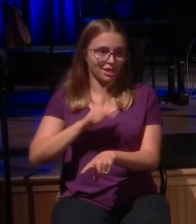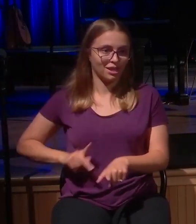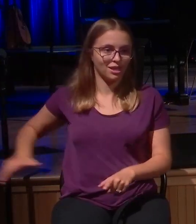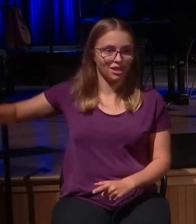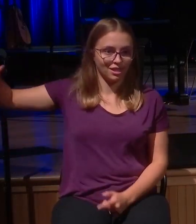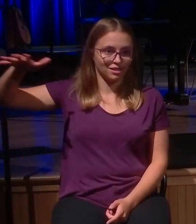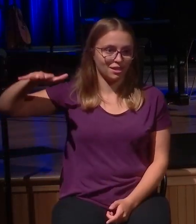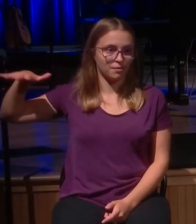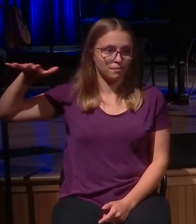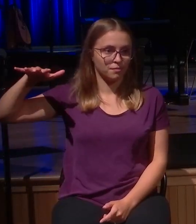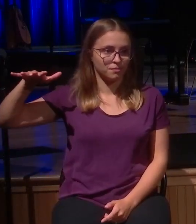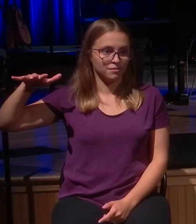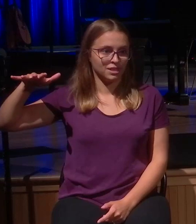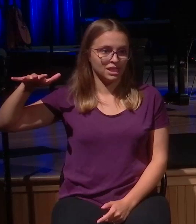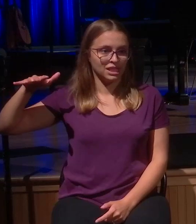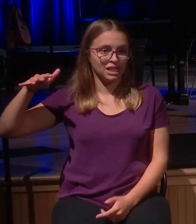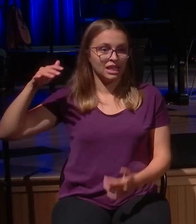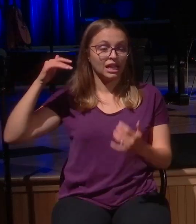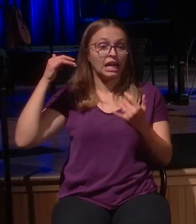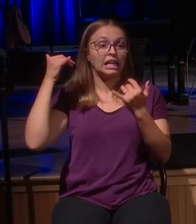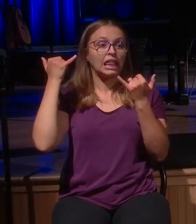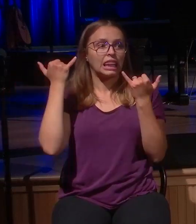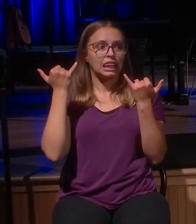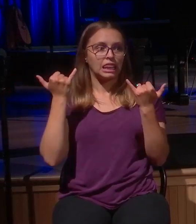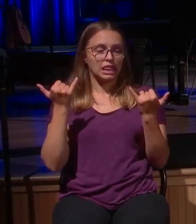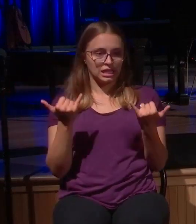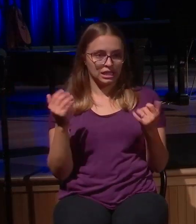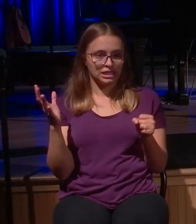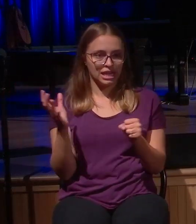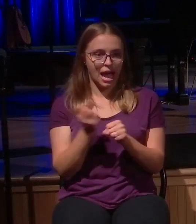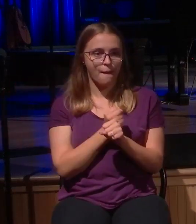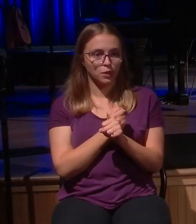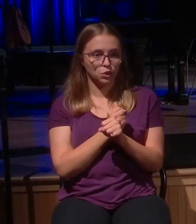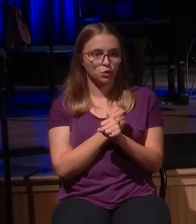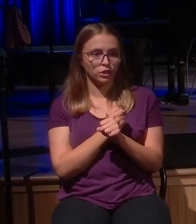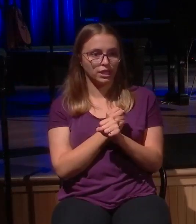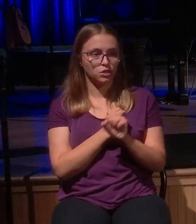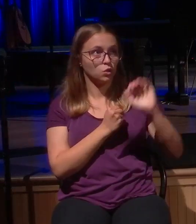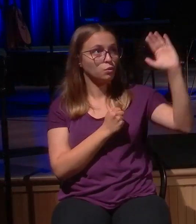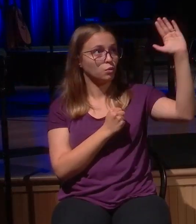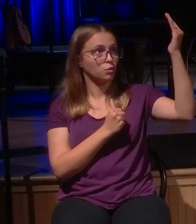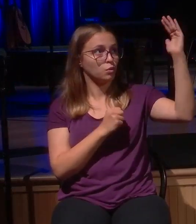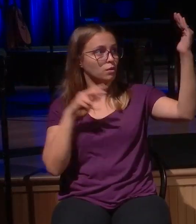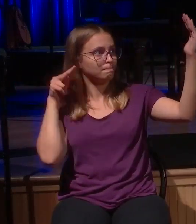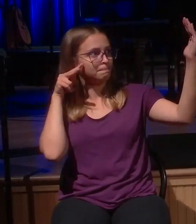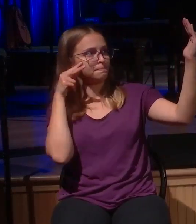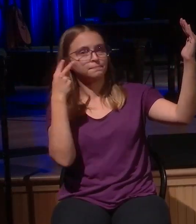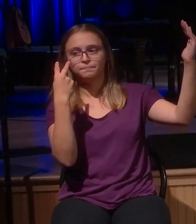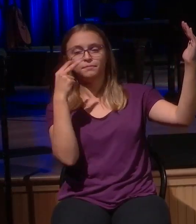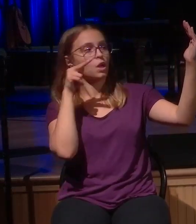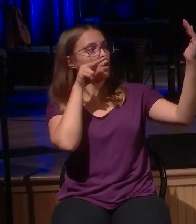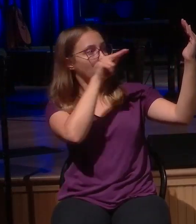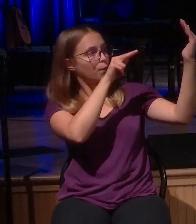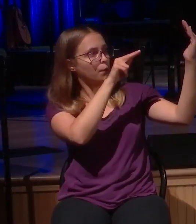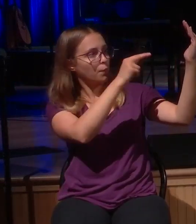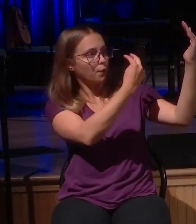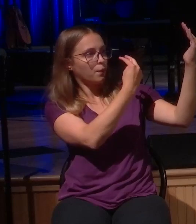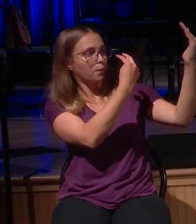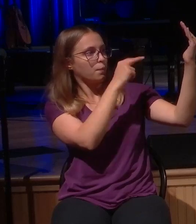What a chance just to look in the mirror. To recognize that the elder brother may indeed live within